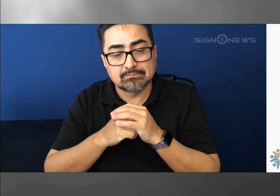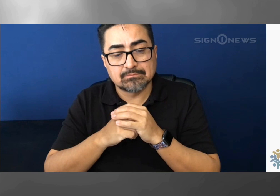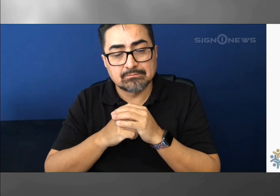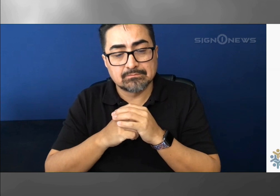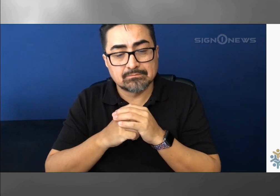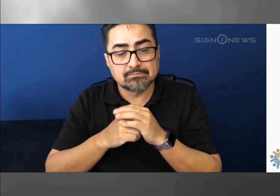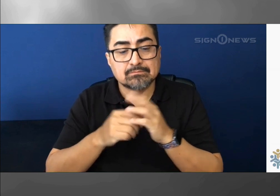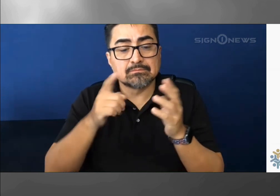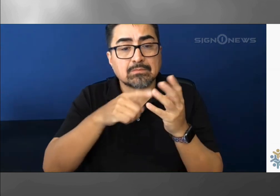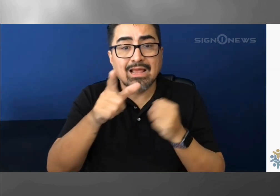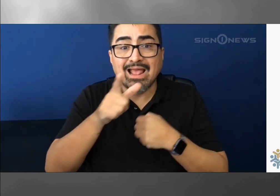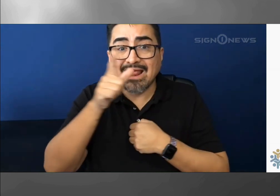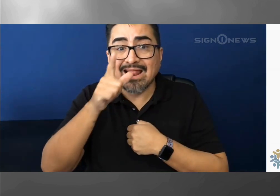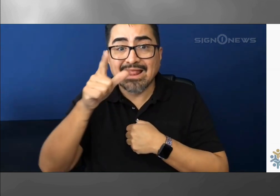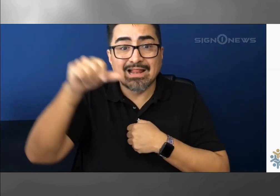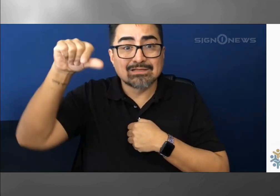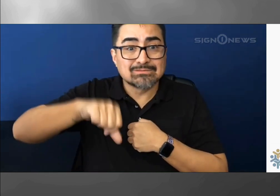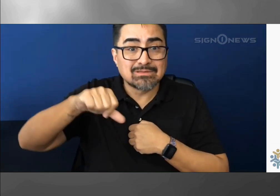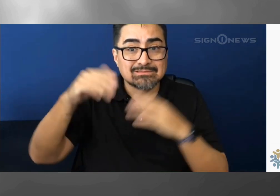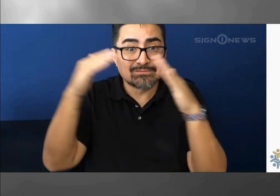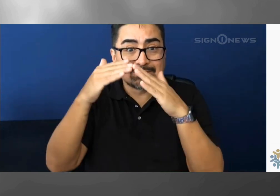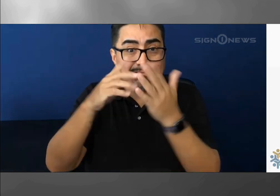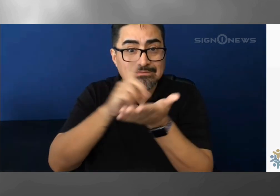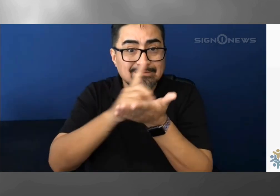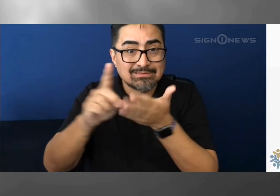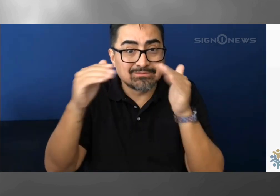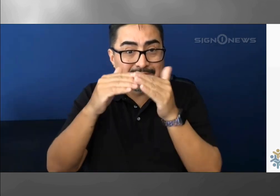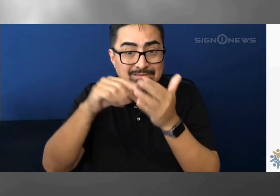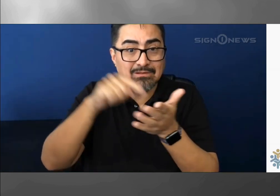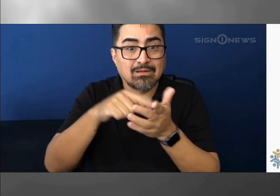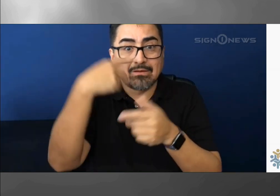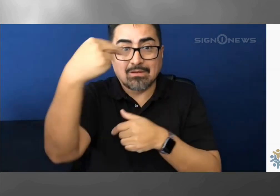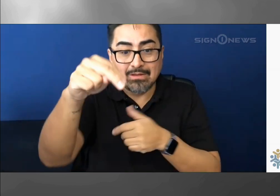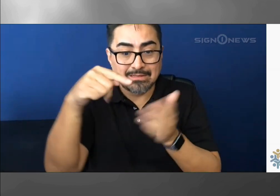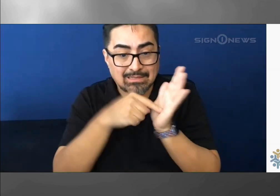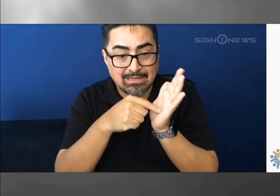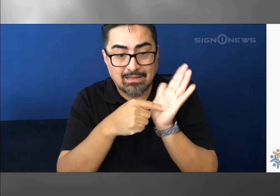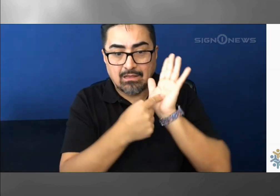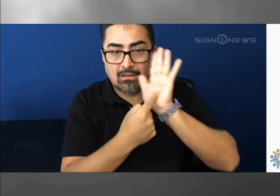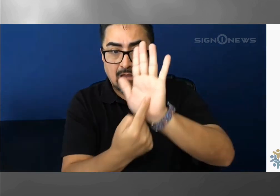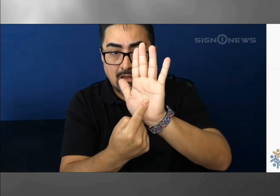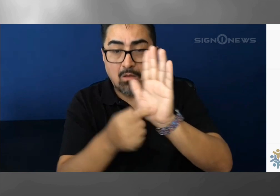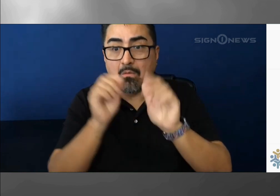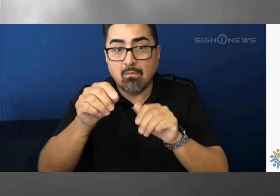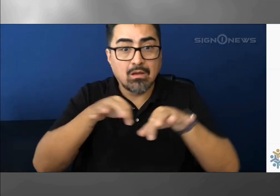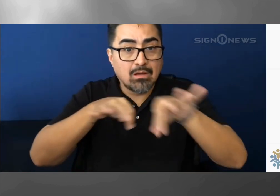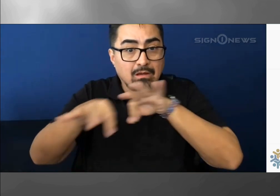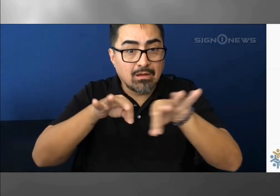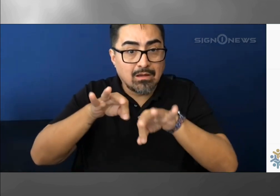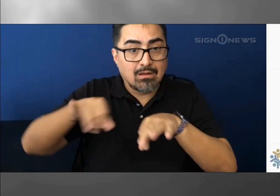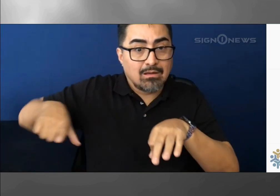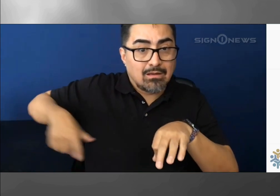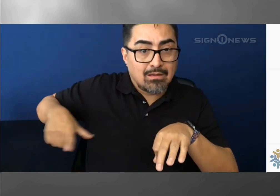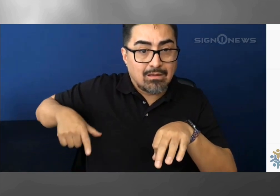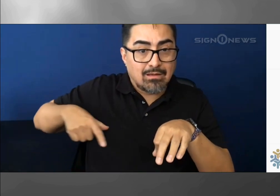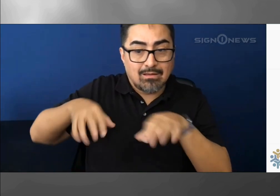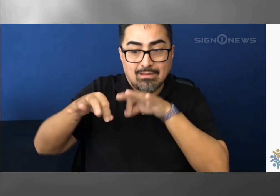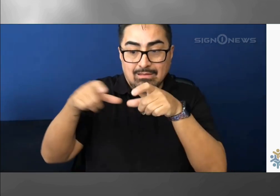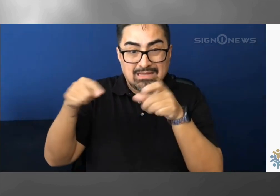violence. Here is a list of the identification forms that are acceptable to send with